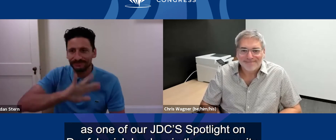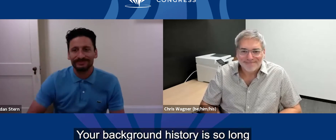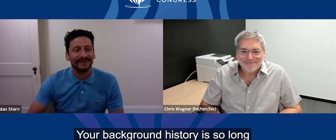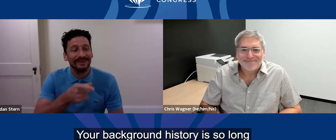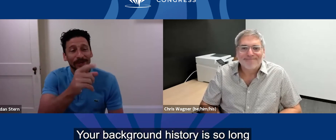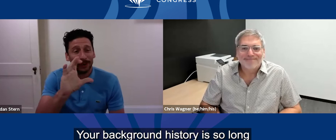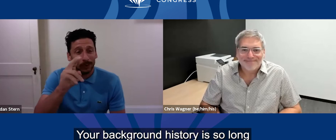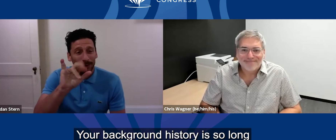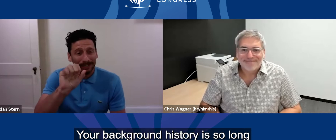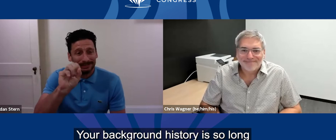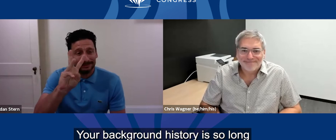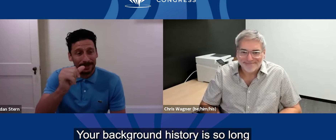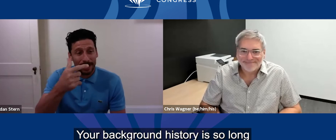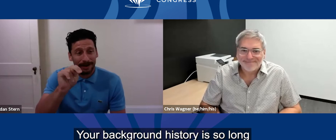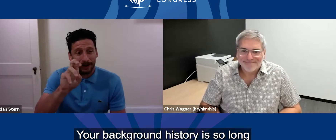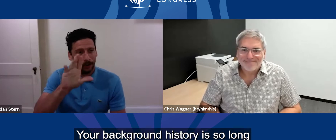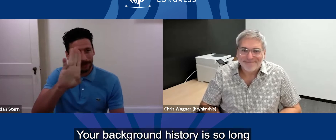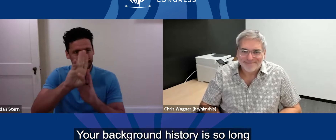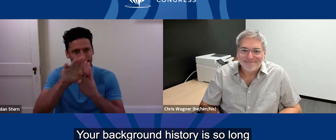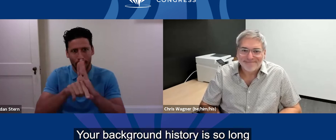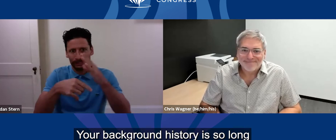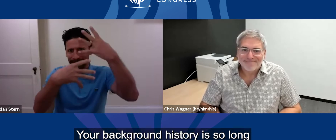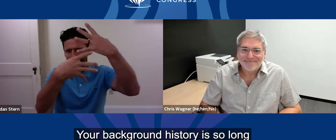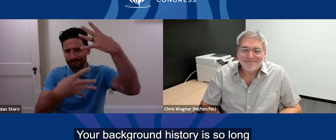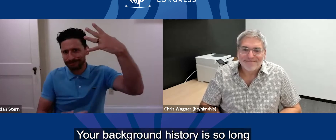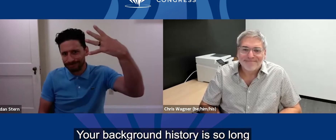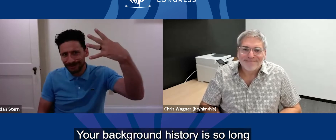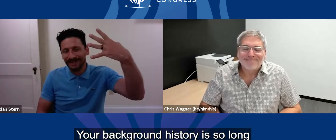community. Your background history is so long,